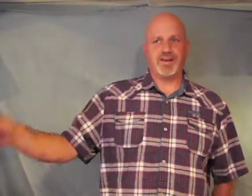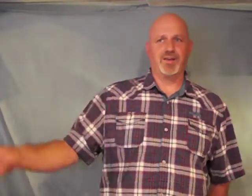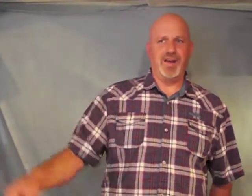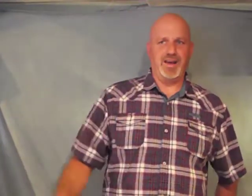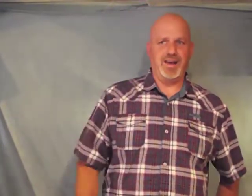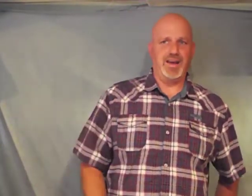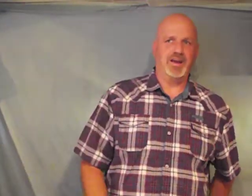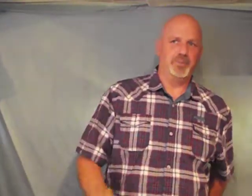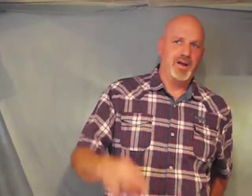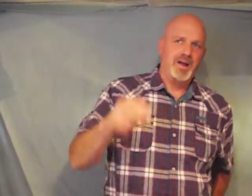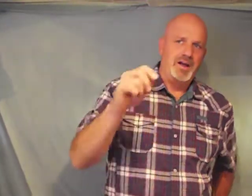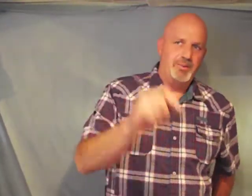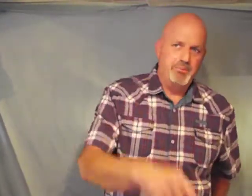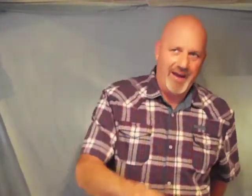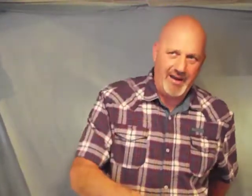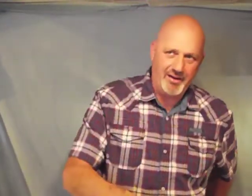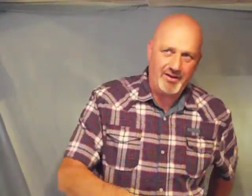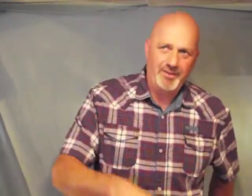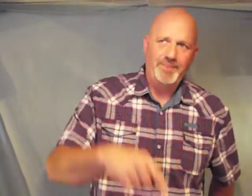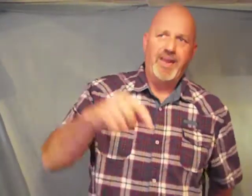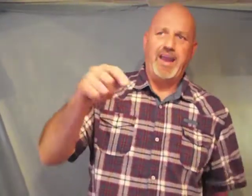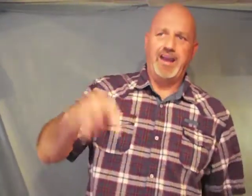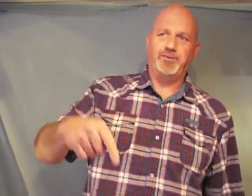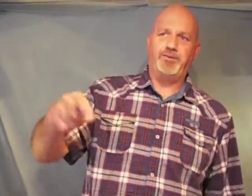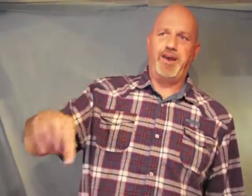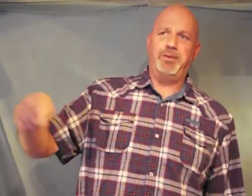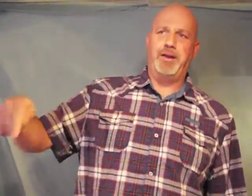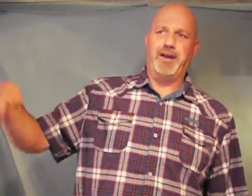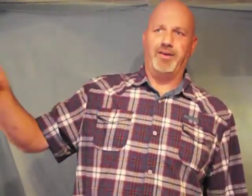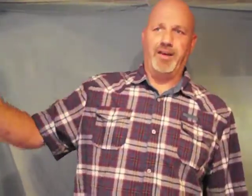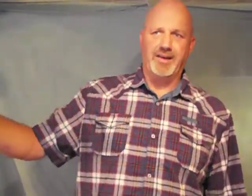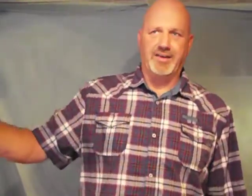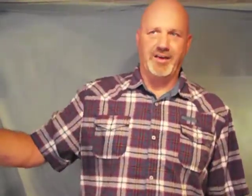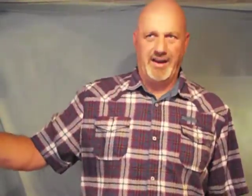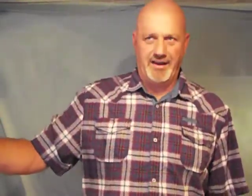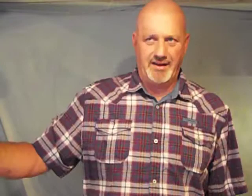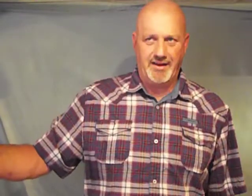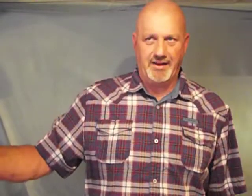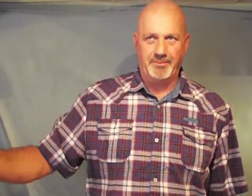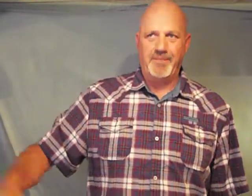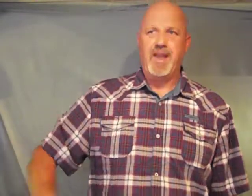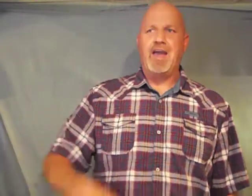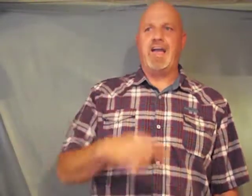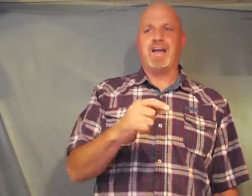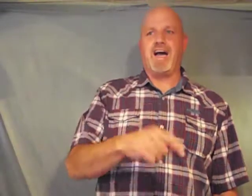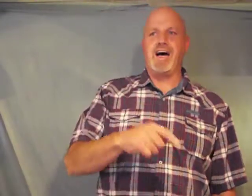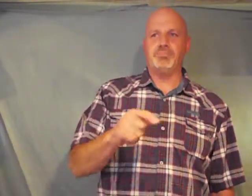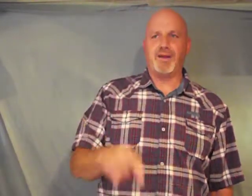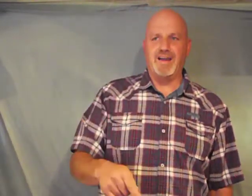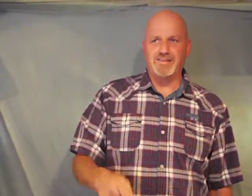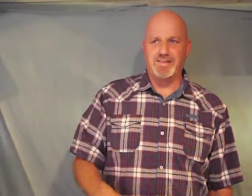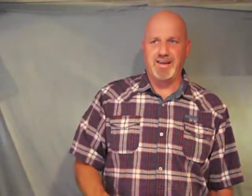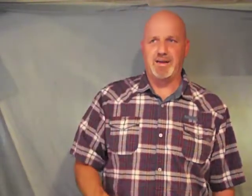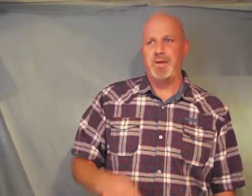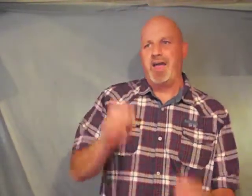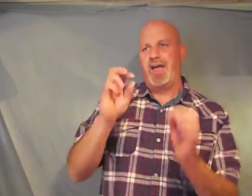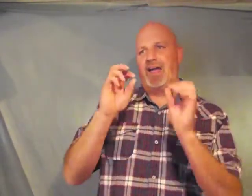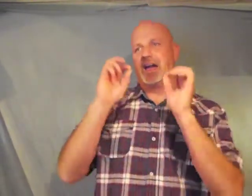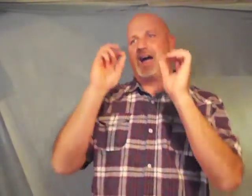created him male and female he created them and God blessed them and God